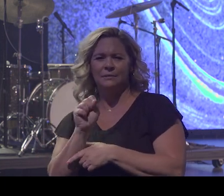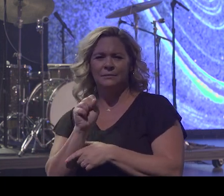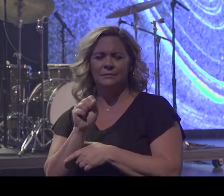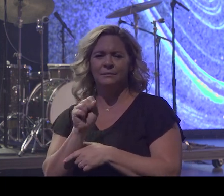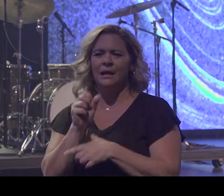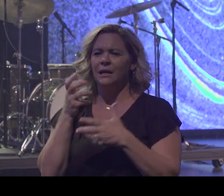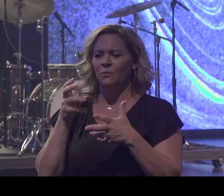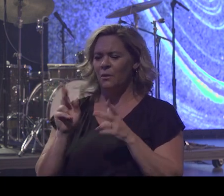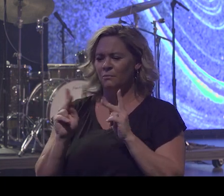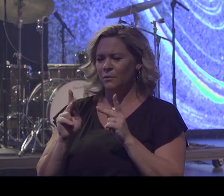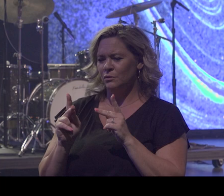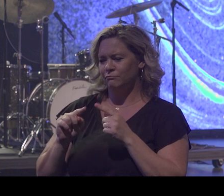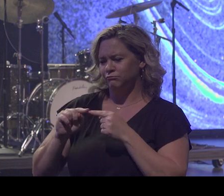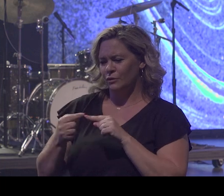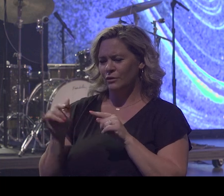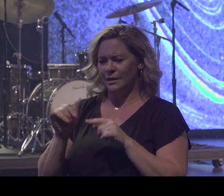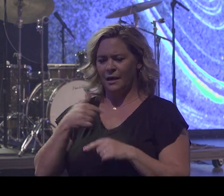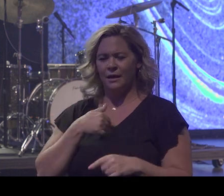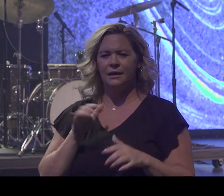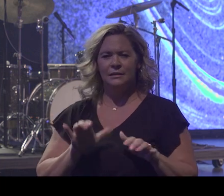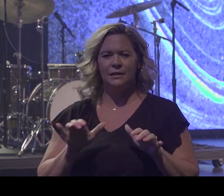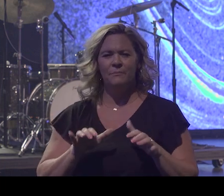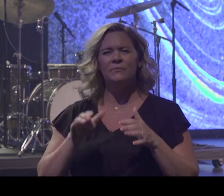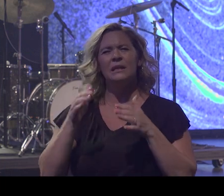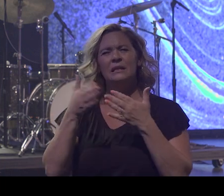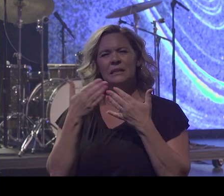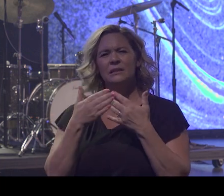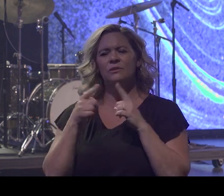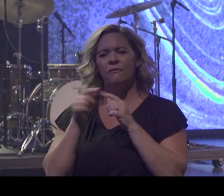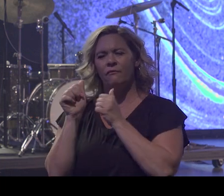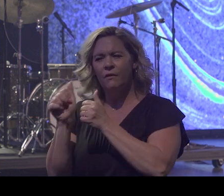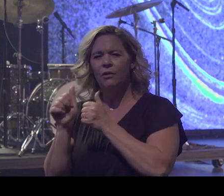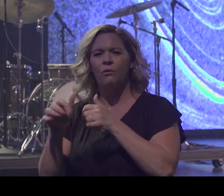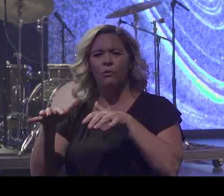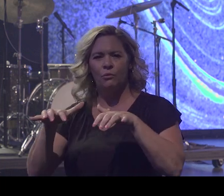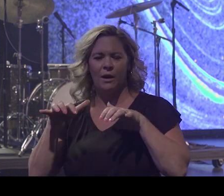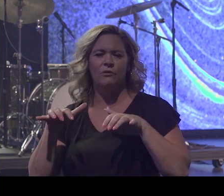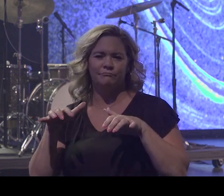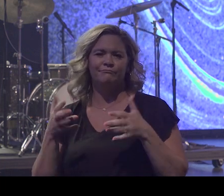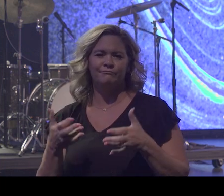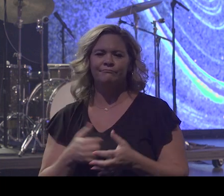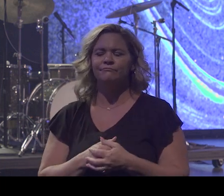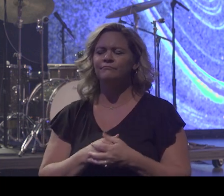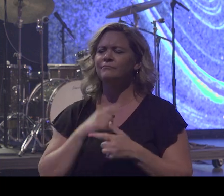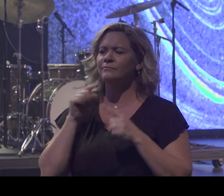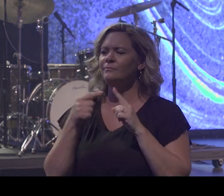easy to fall through the cracks. It's easy to follow the crowd. And when I played at the major league level